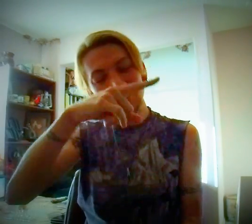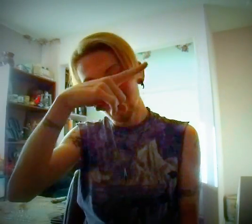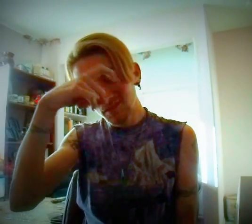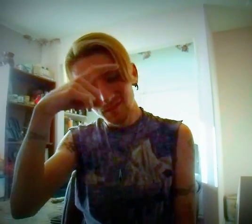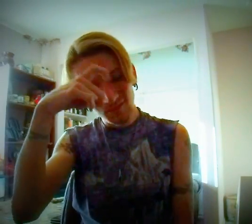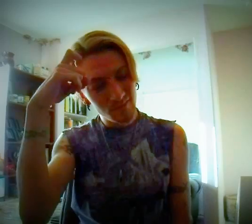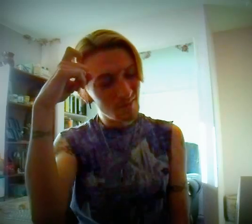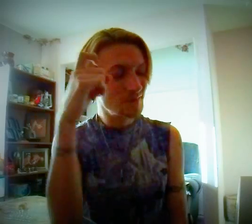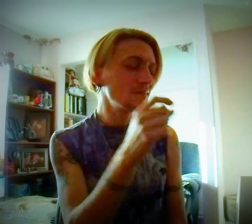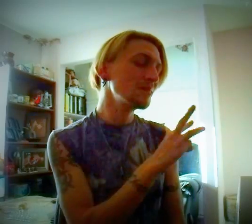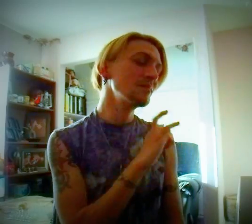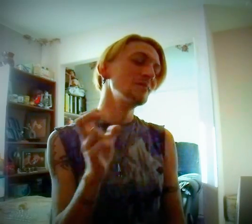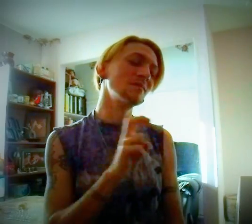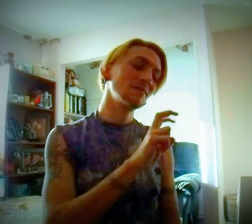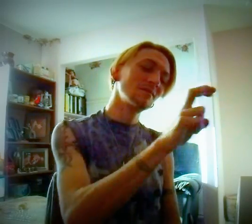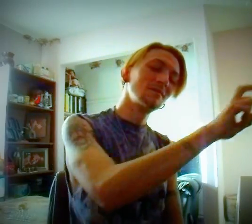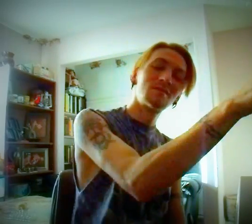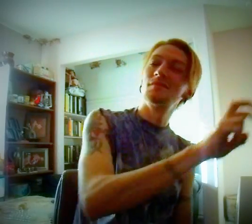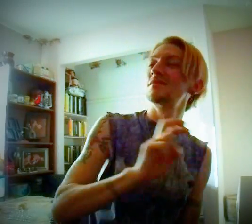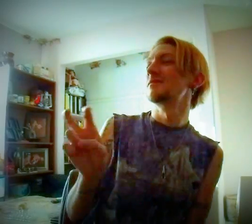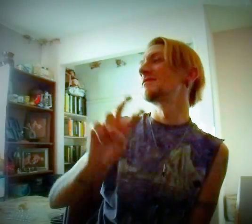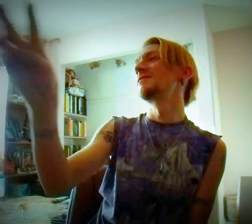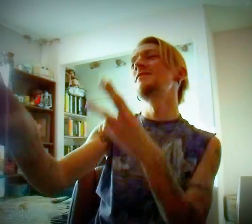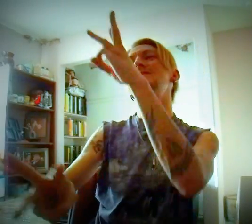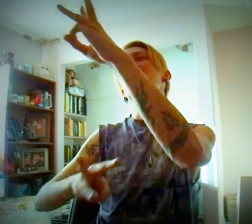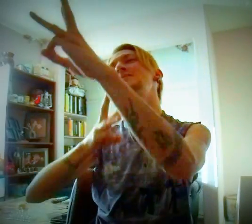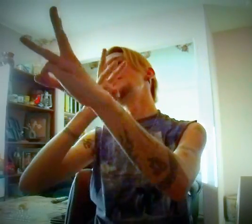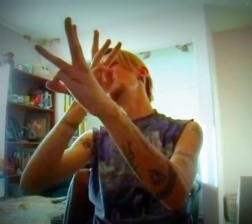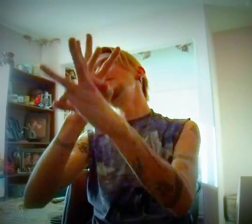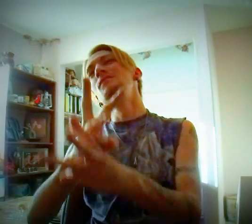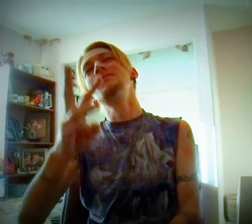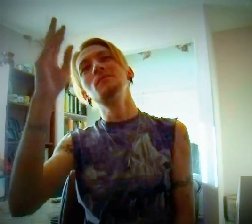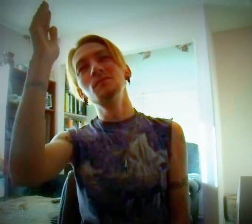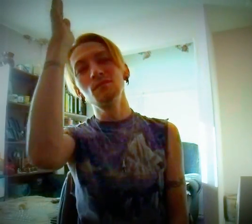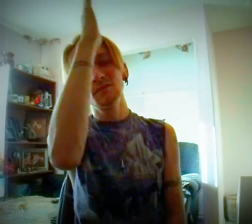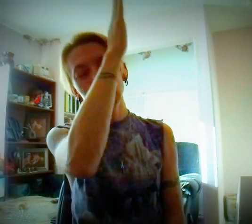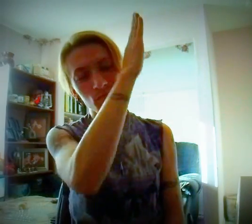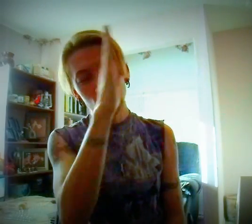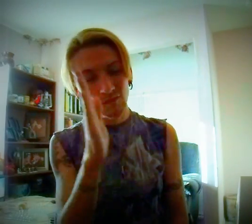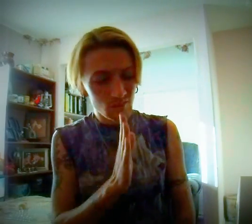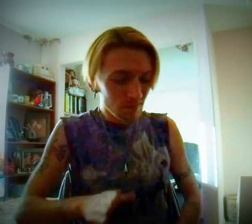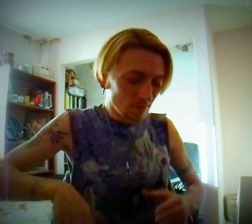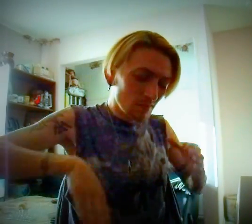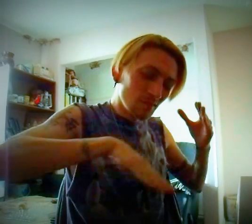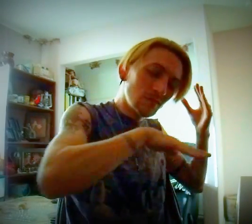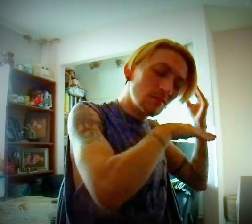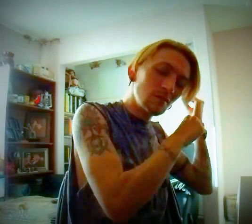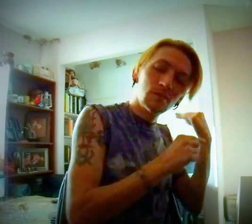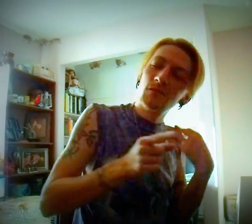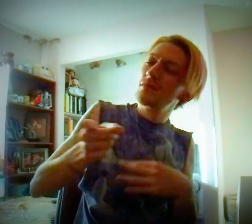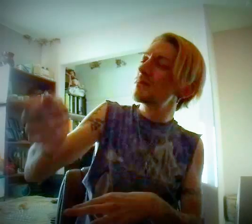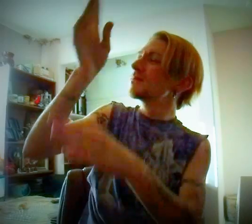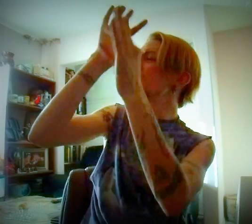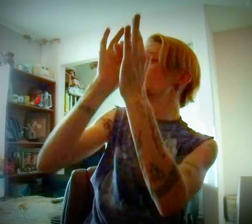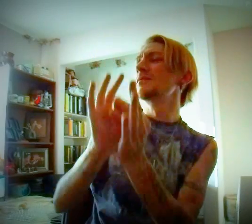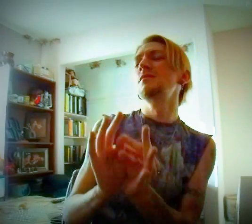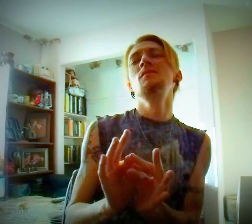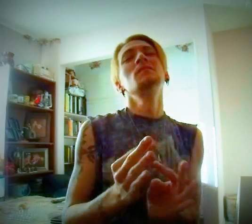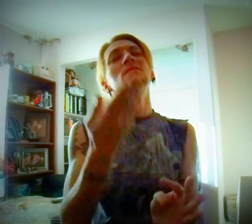fun We tried to rule the world Never leaving His own back